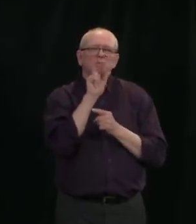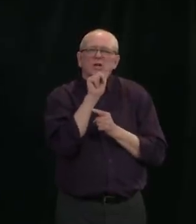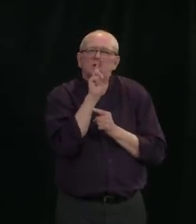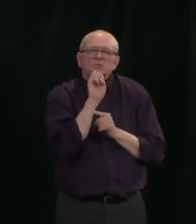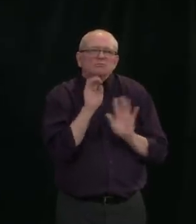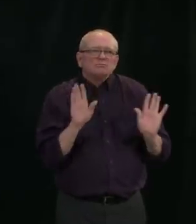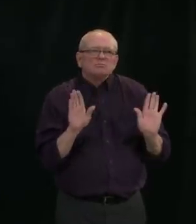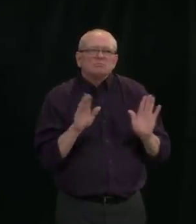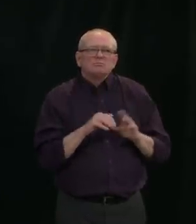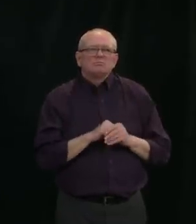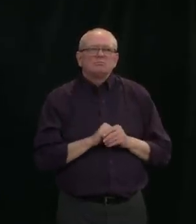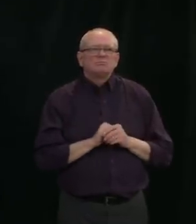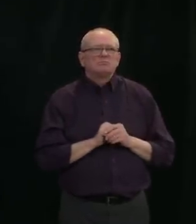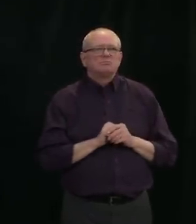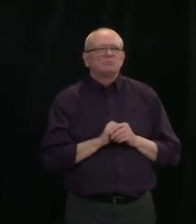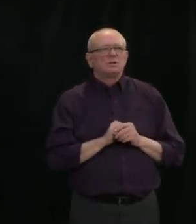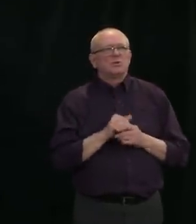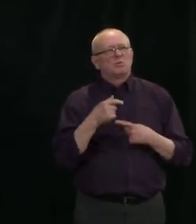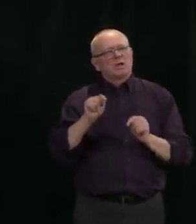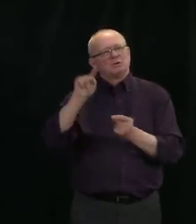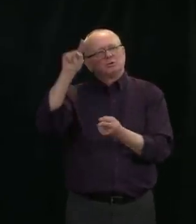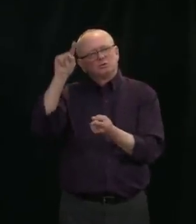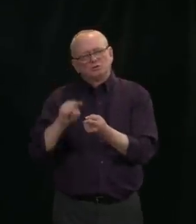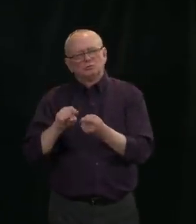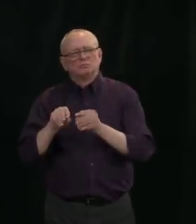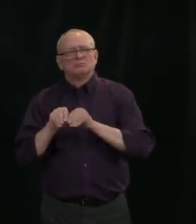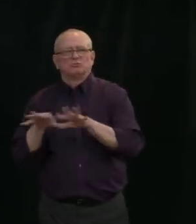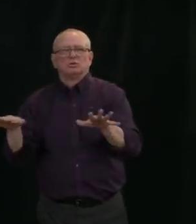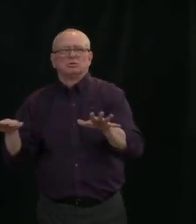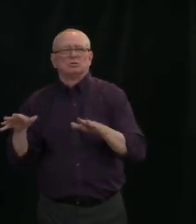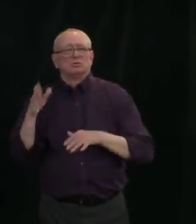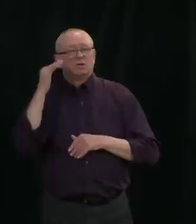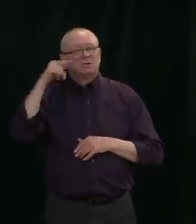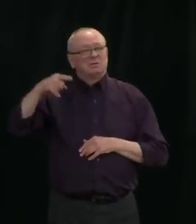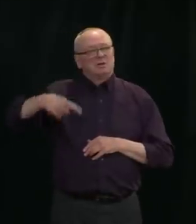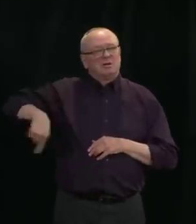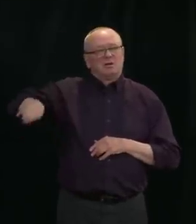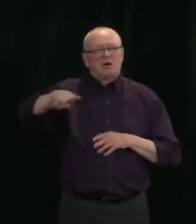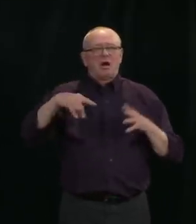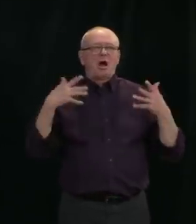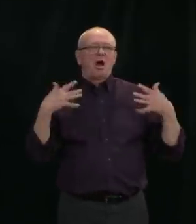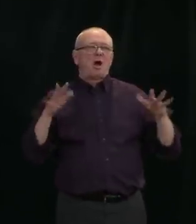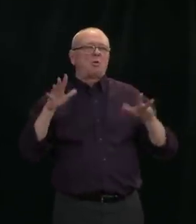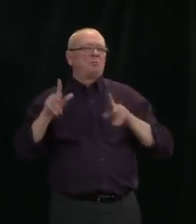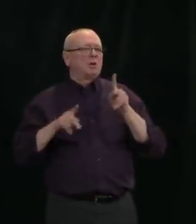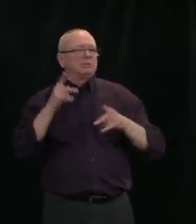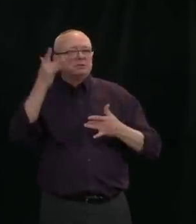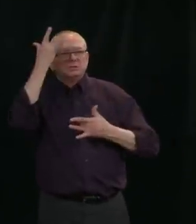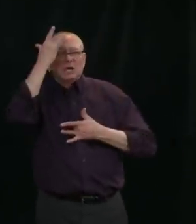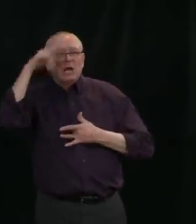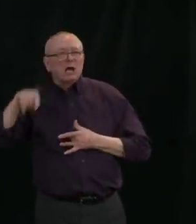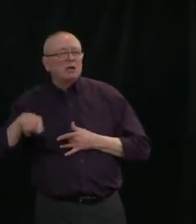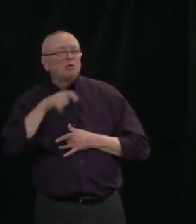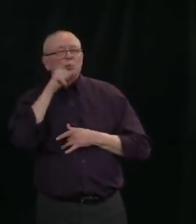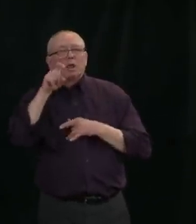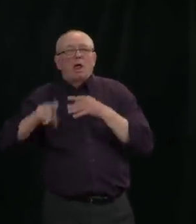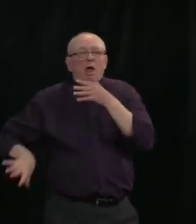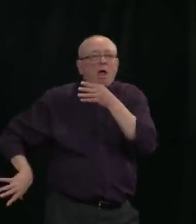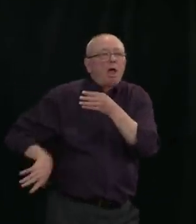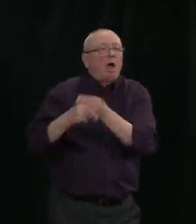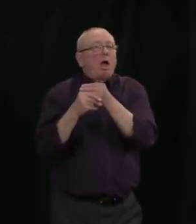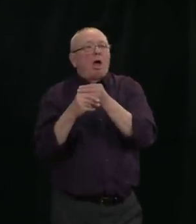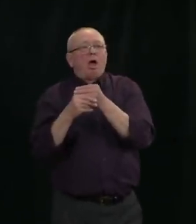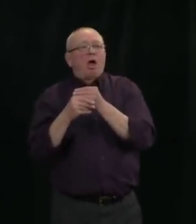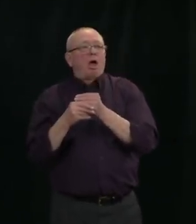spread in a hospital where we have people who are already very sick. We'll go back to the floor. Go ahead, Julia. Hi, Dr.